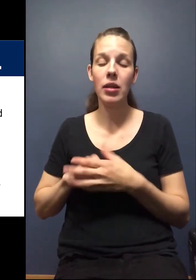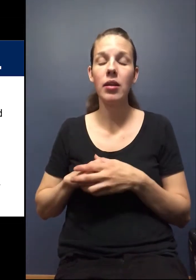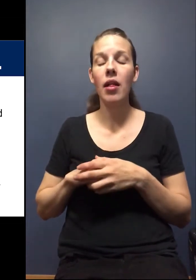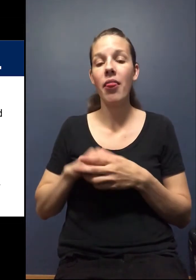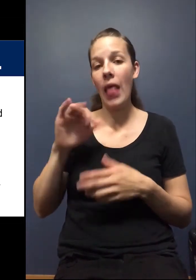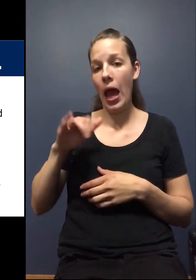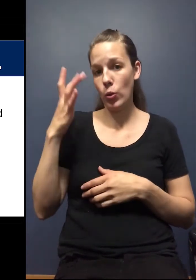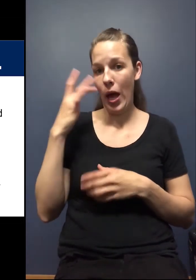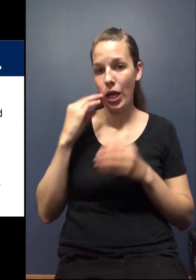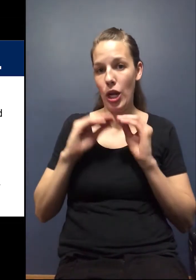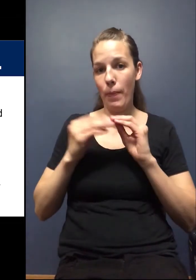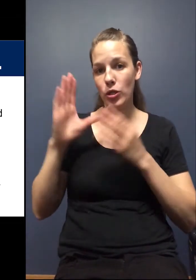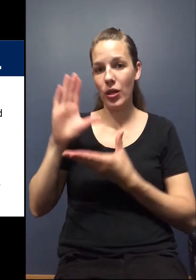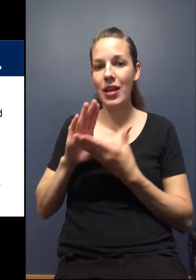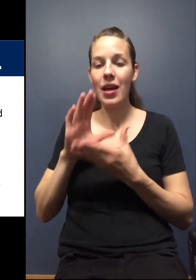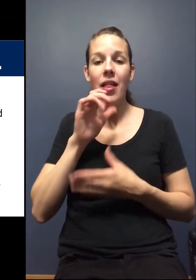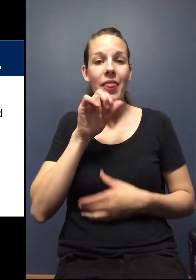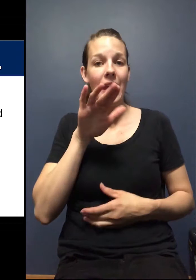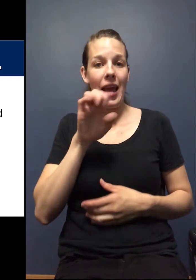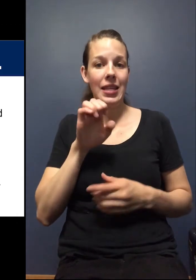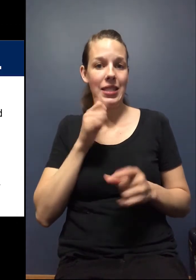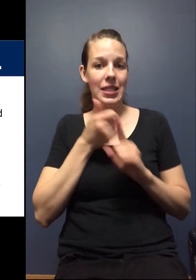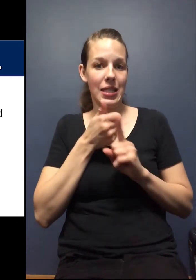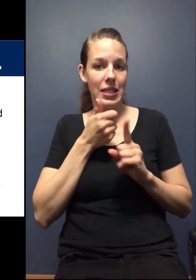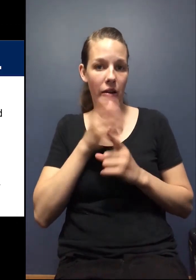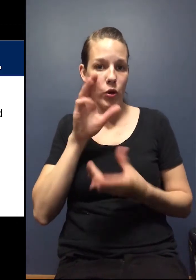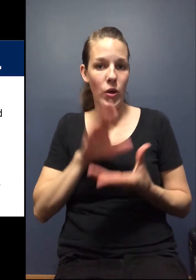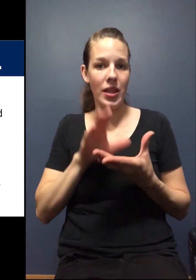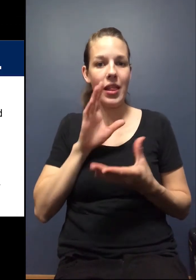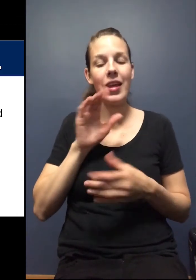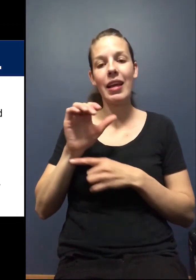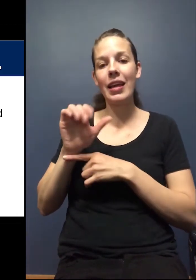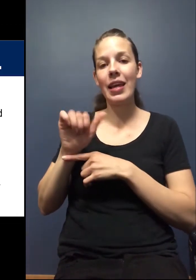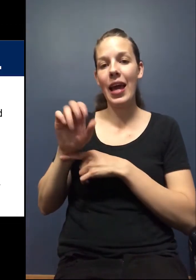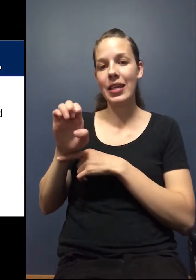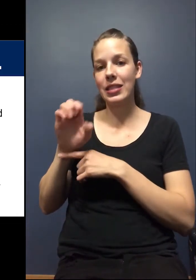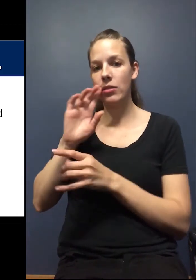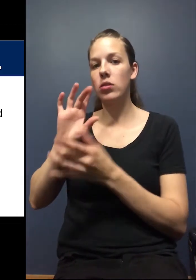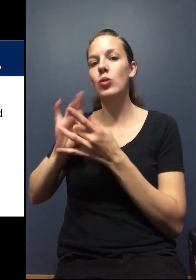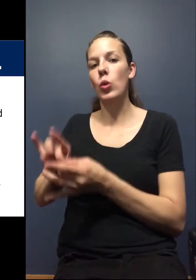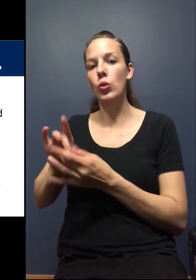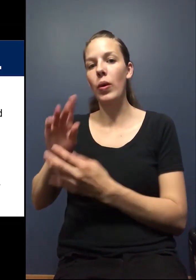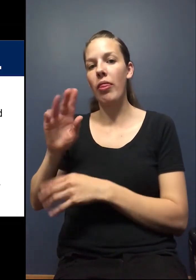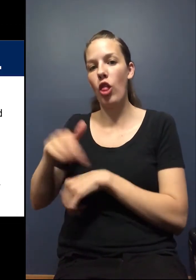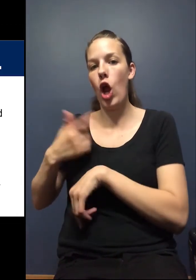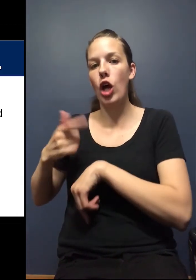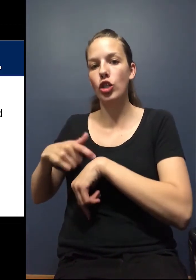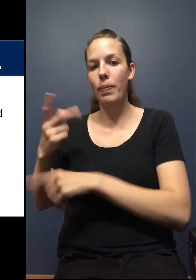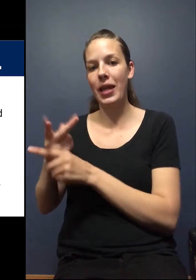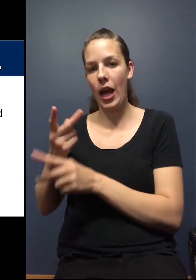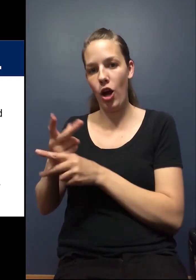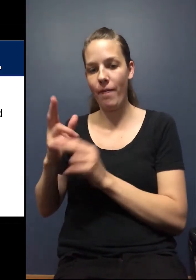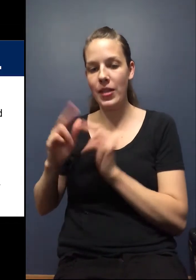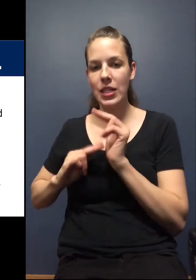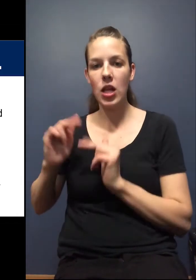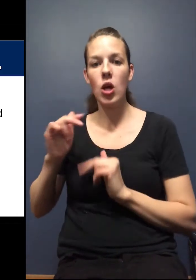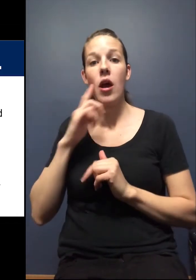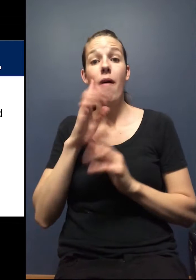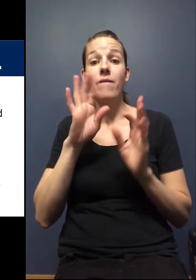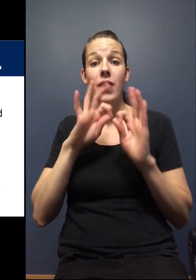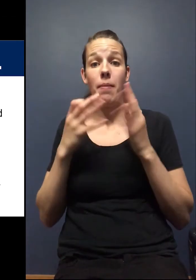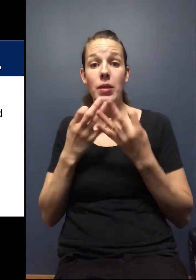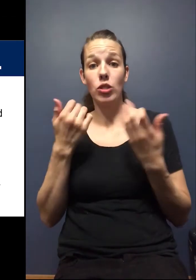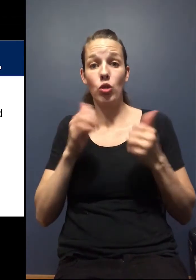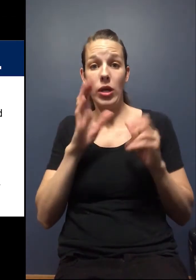So it's not necessarily that the cases are going down. It's the cases associated with our long-term care facilities. So as families are trying to plan